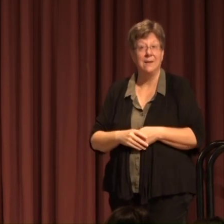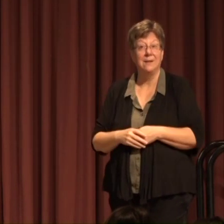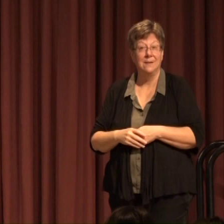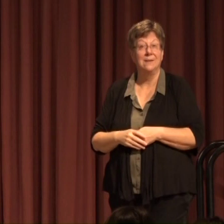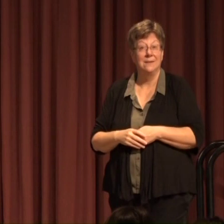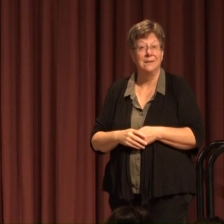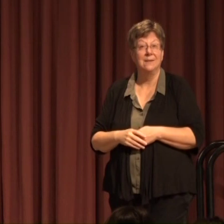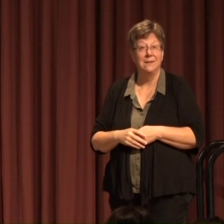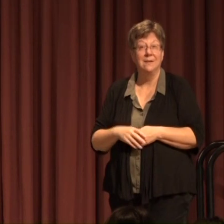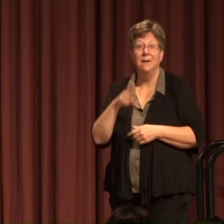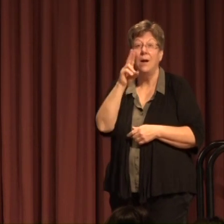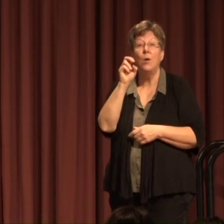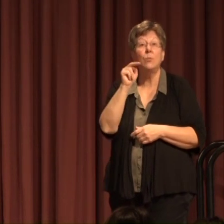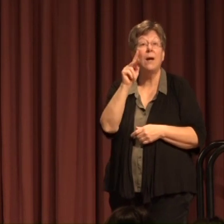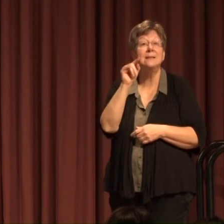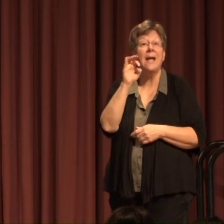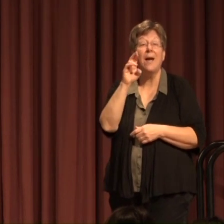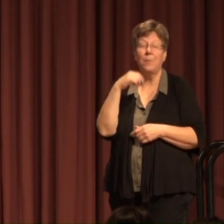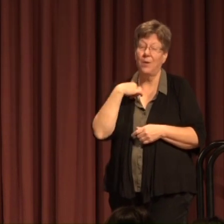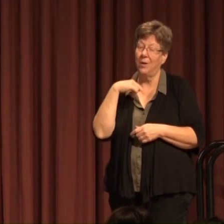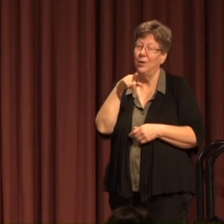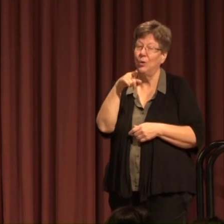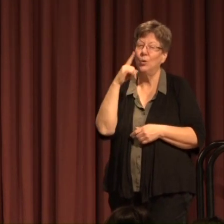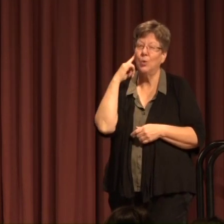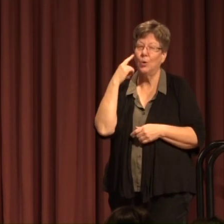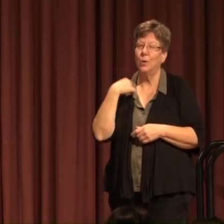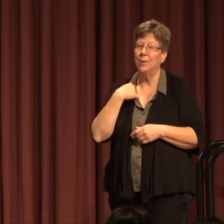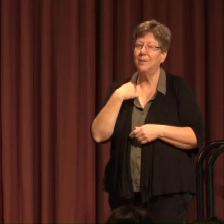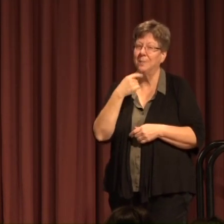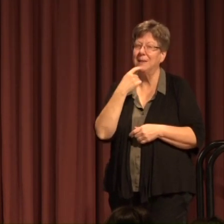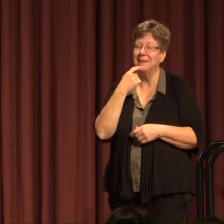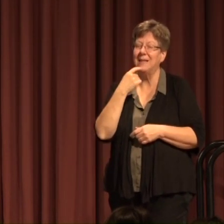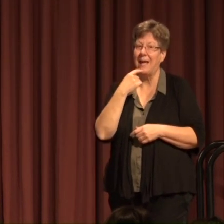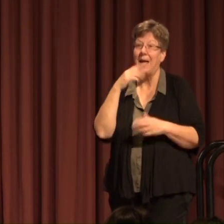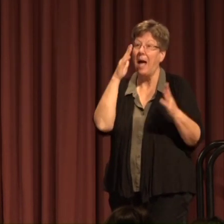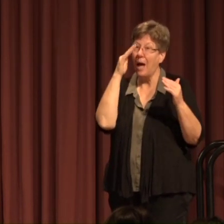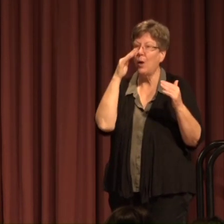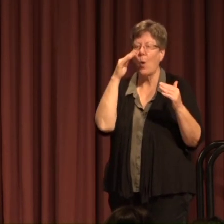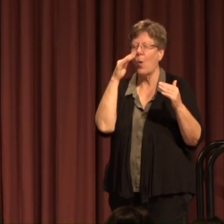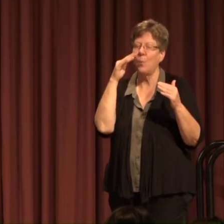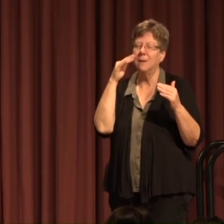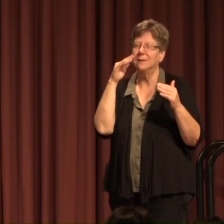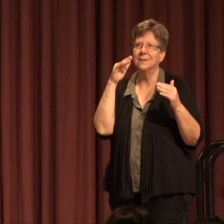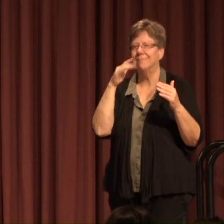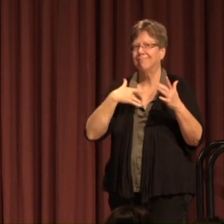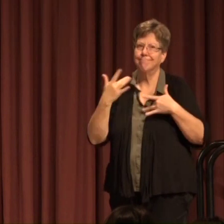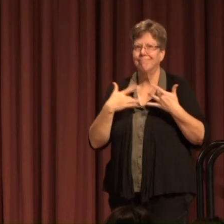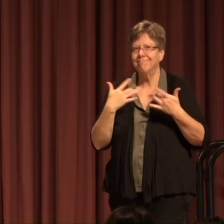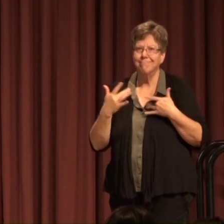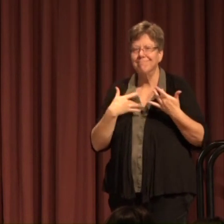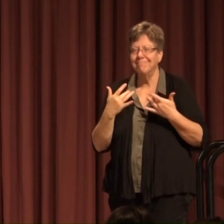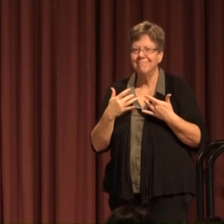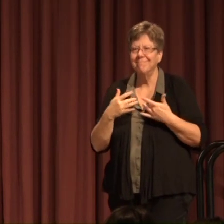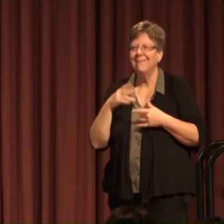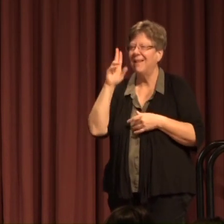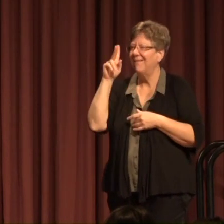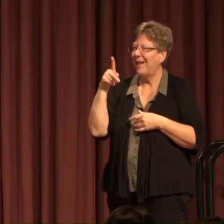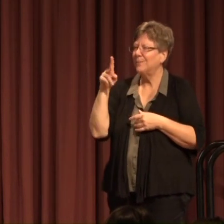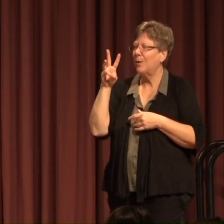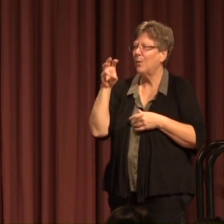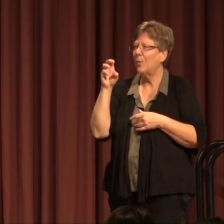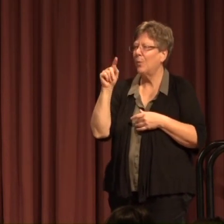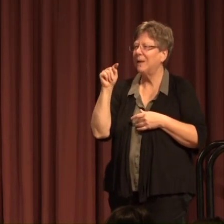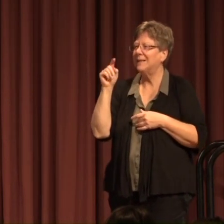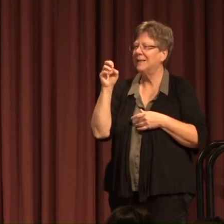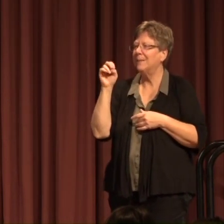Ron Tapper You heard me say The other day I talked with you I hope it's pretty jazzy Vice President Wittenberg